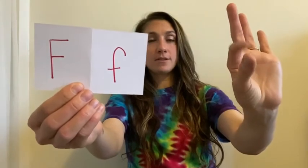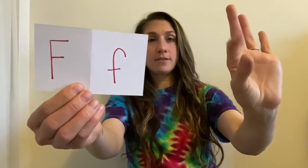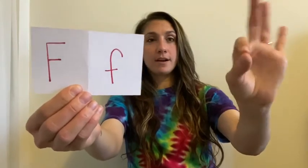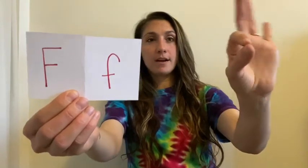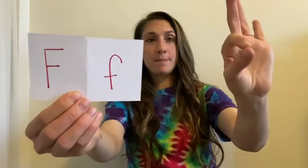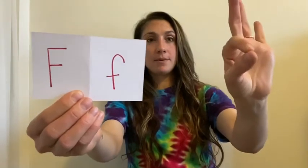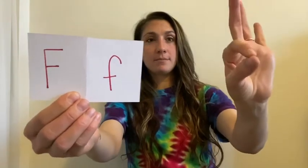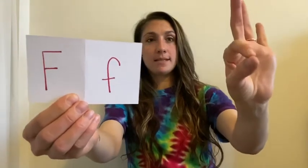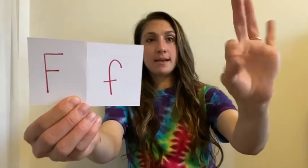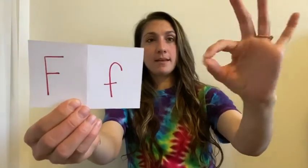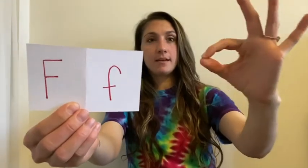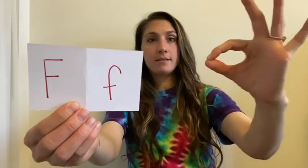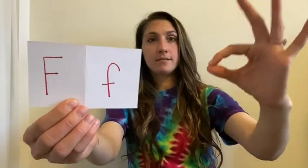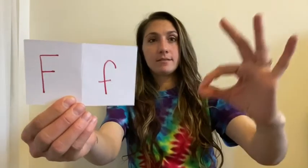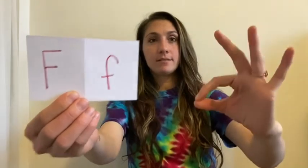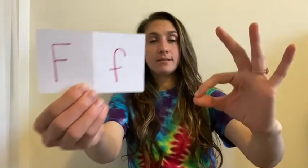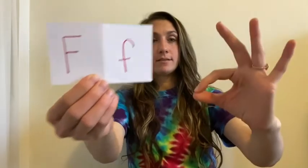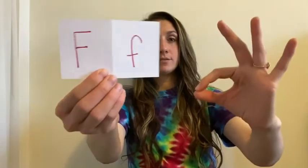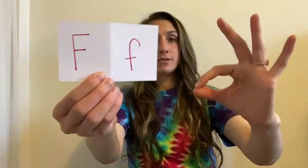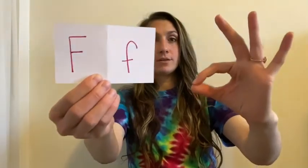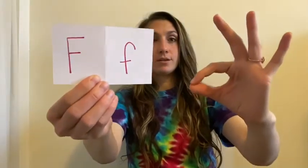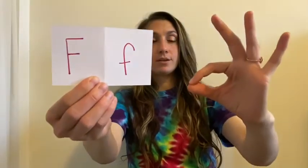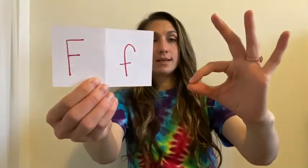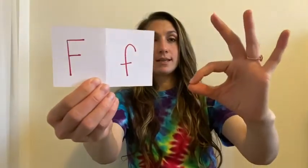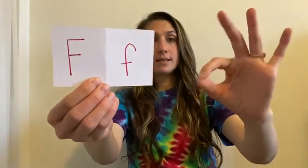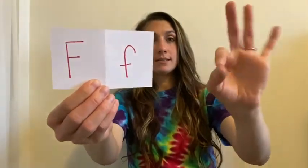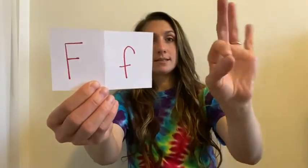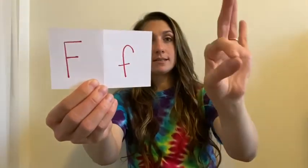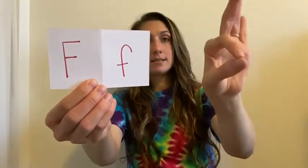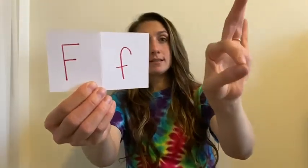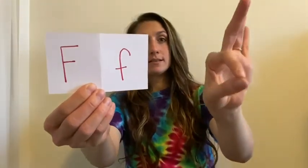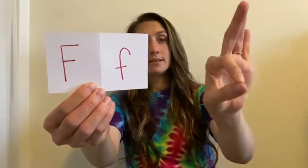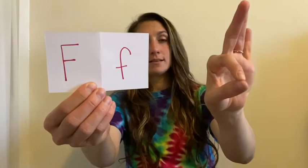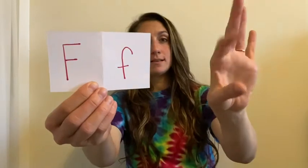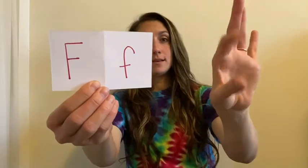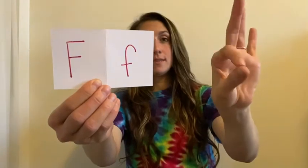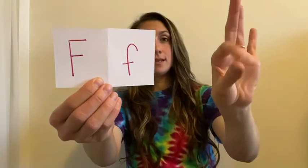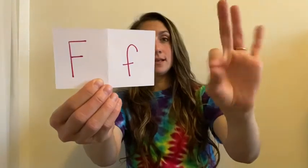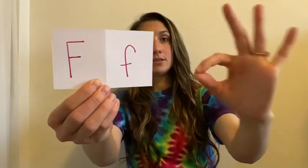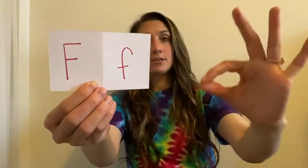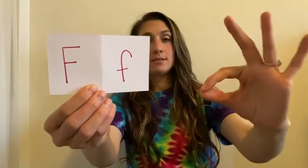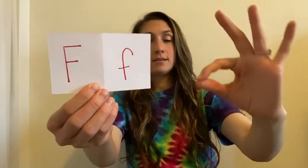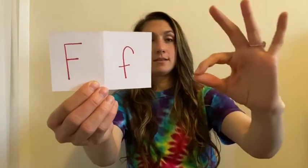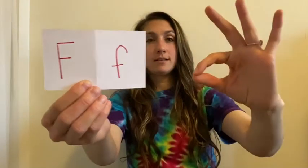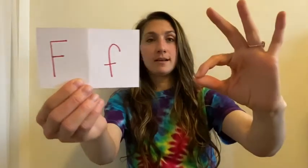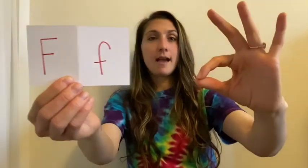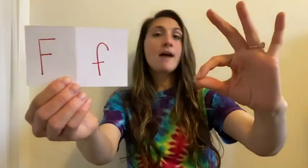finger and put them together. So it'll look like this. And they touch. Letter F.